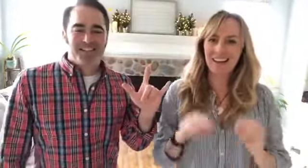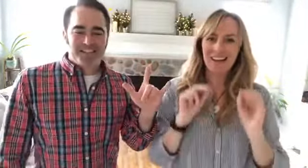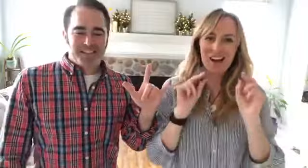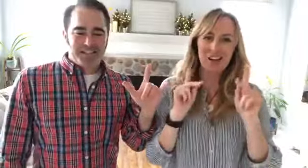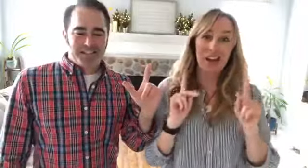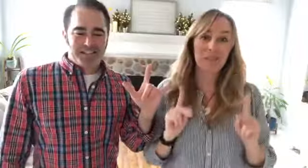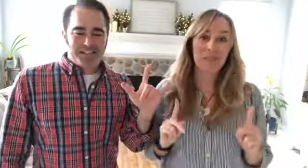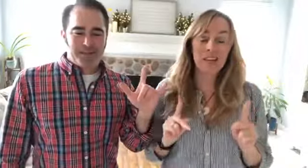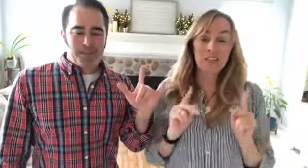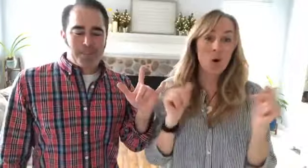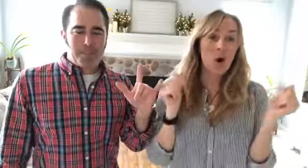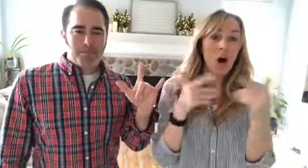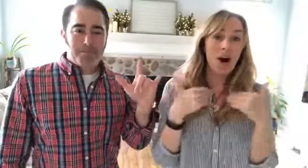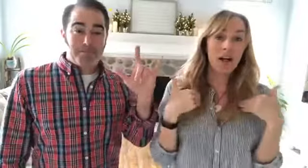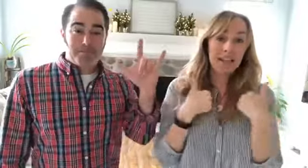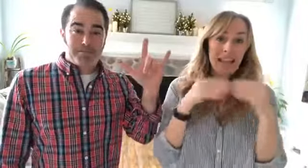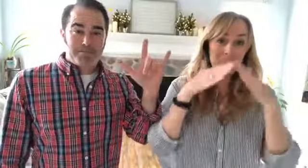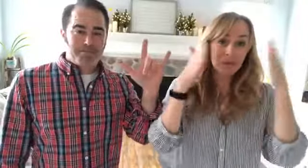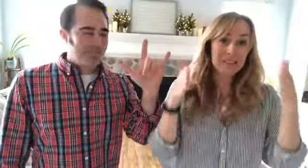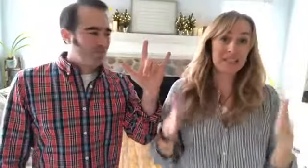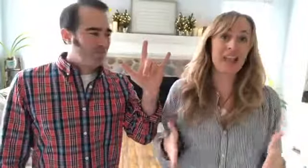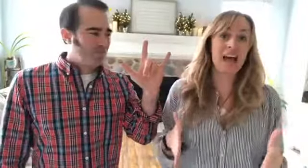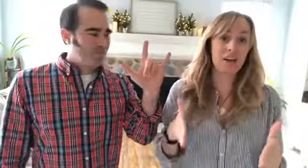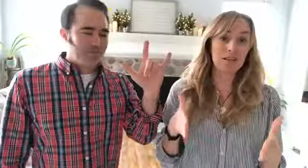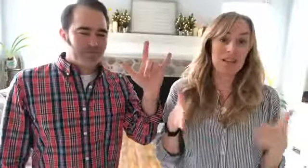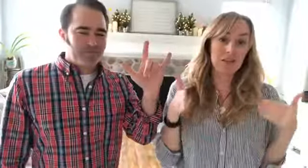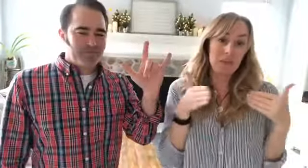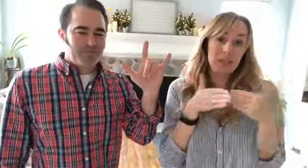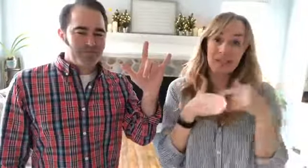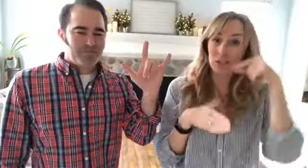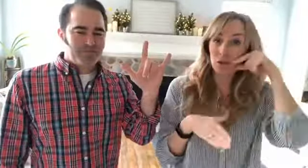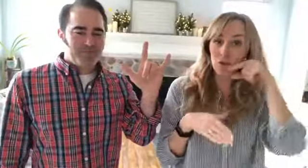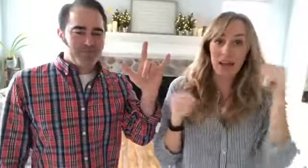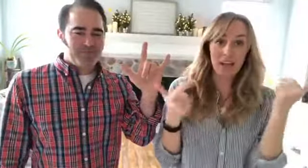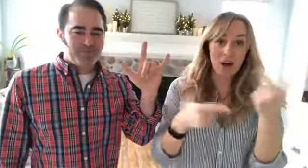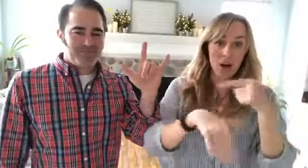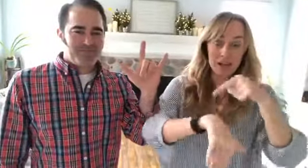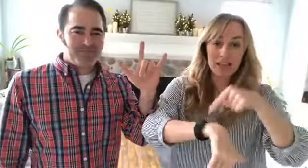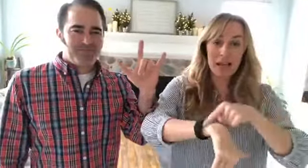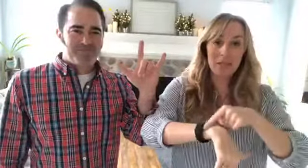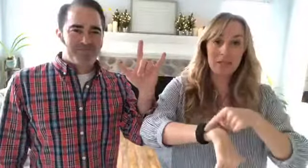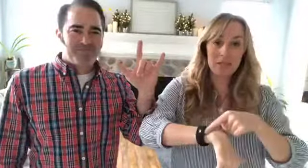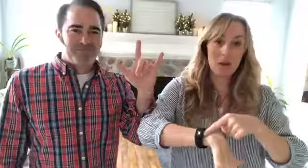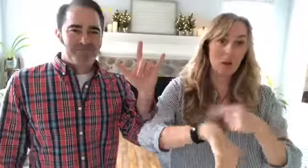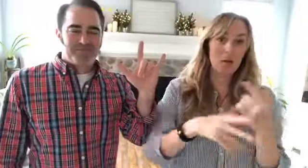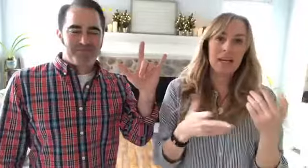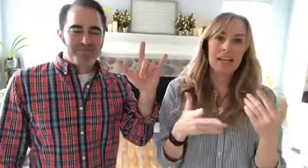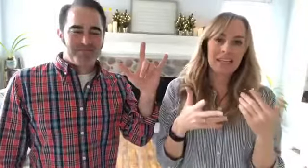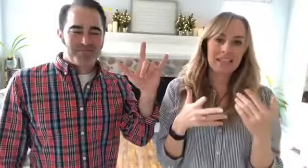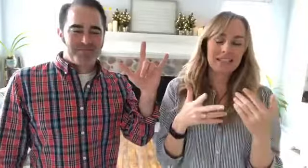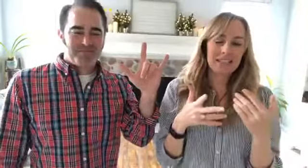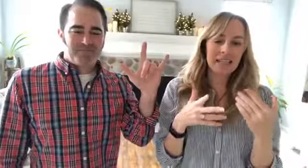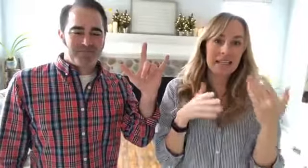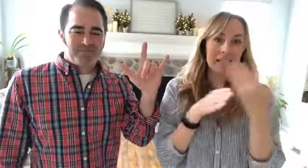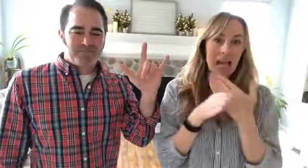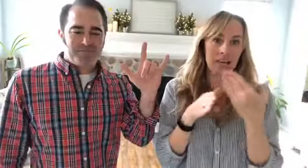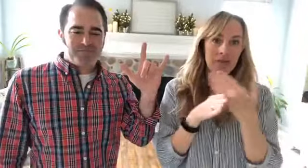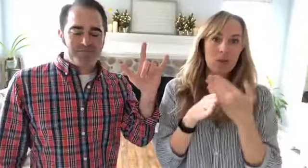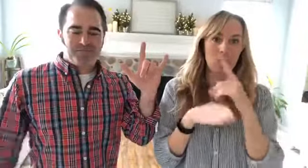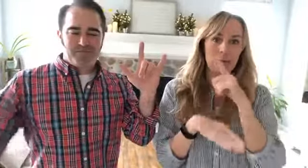okay so all the animals in the house have to be near Greg at all times so it's it's kind of annoying